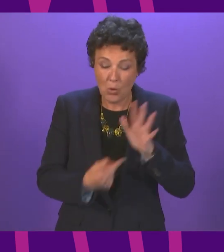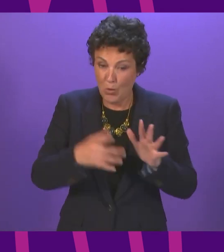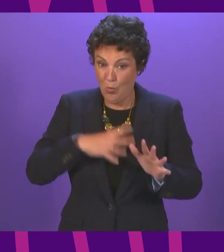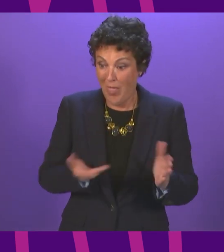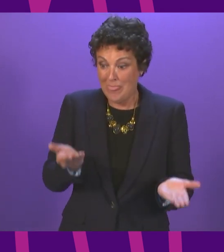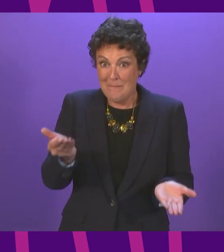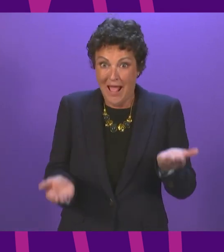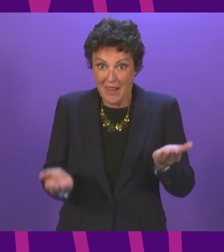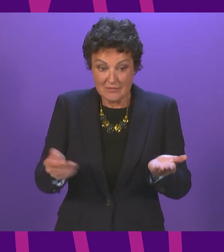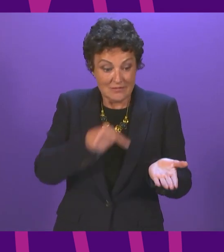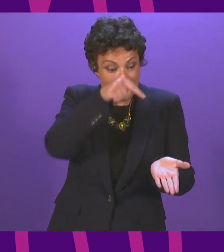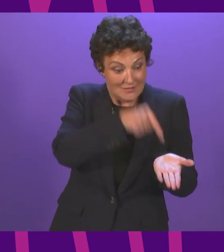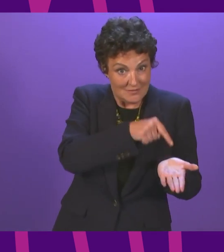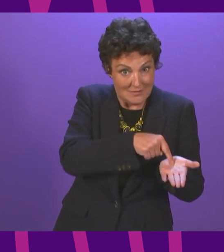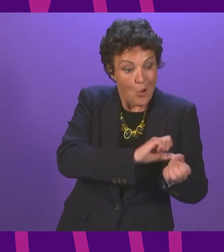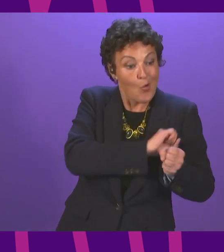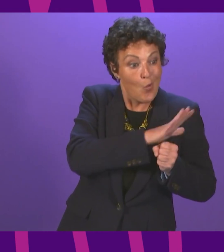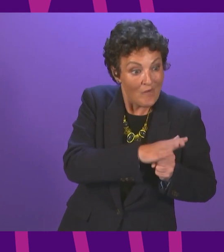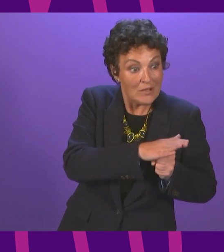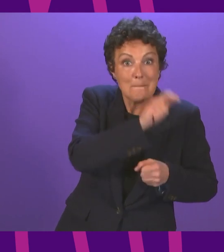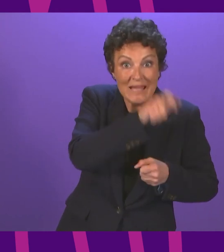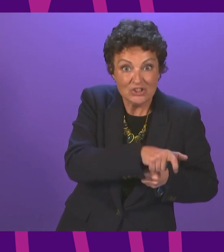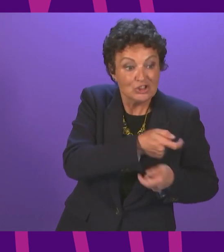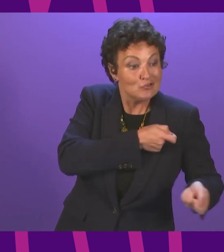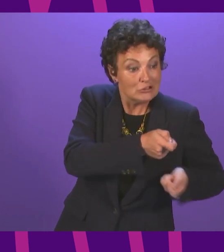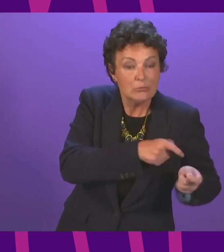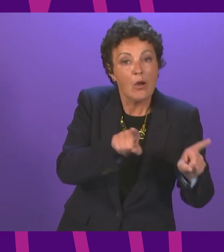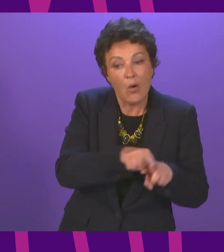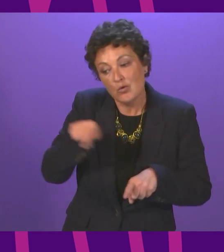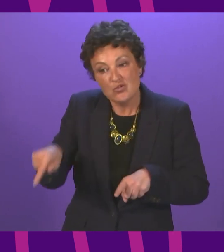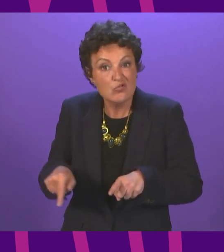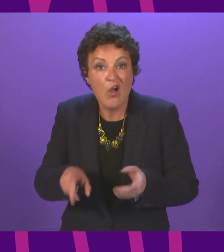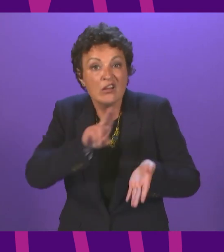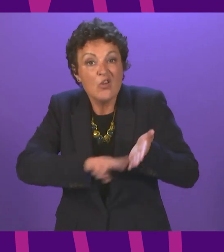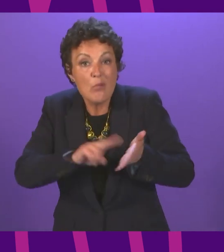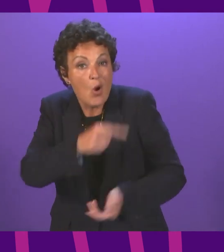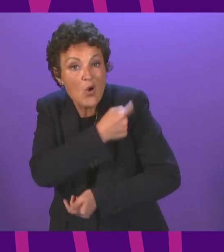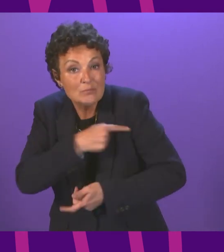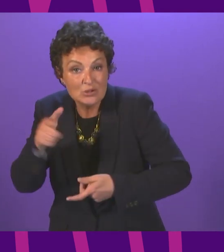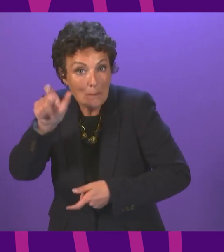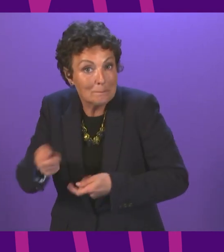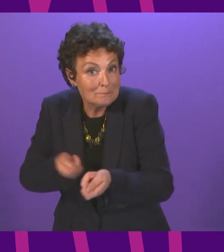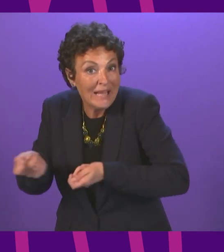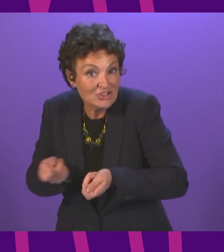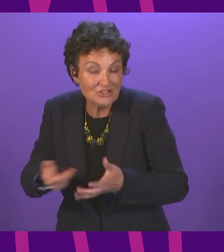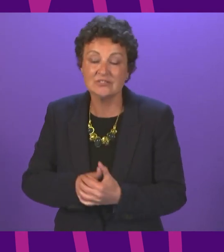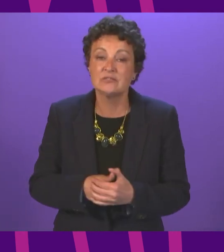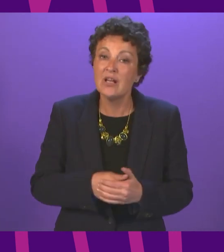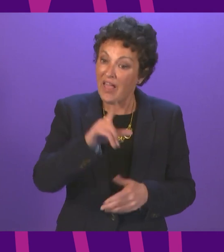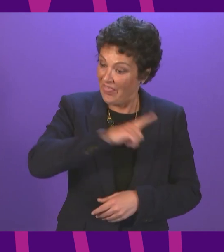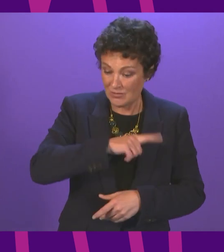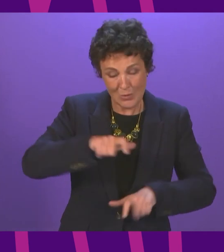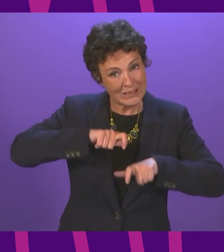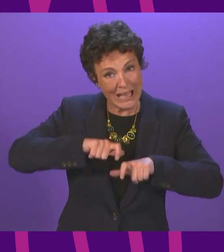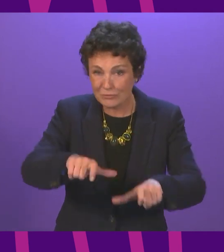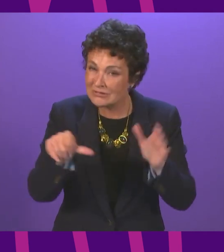really complex stuff and that balance right now is very sensitive, which is one of the main reasons why we continue, difficult though it is and difficult though